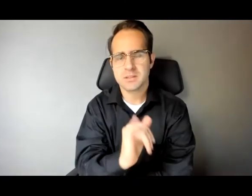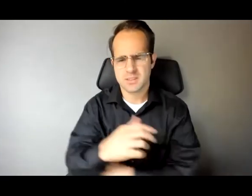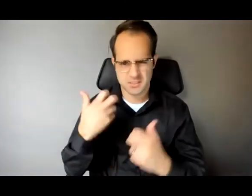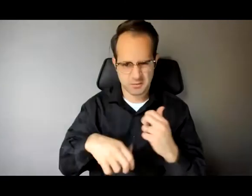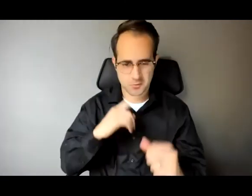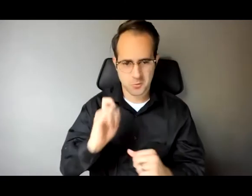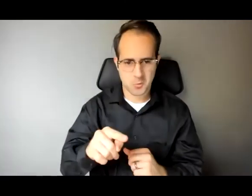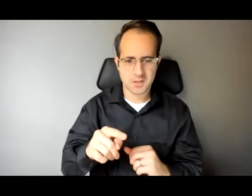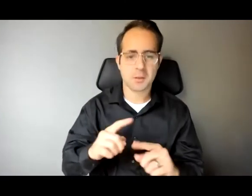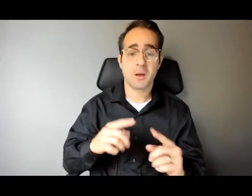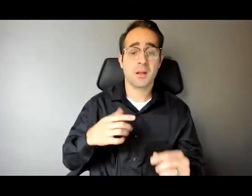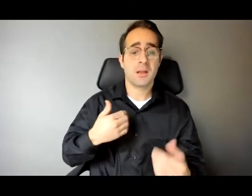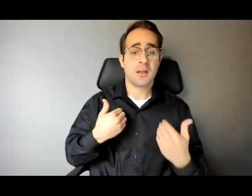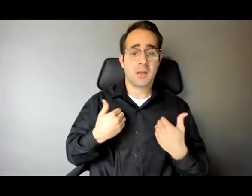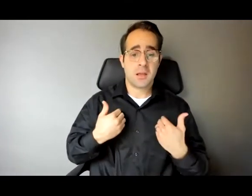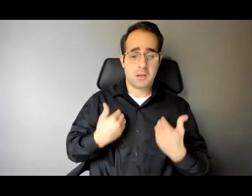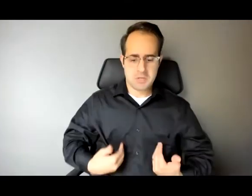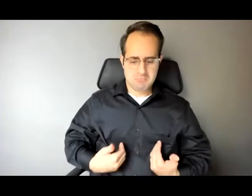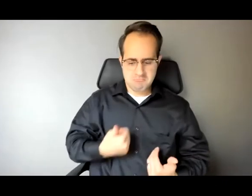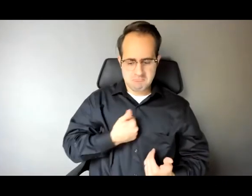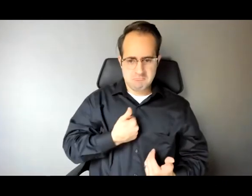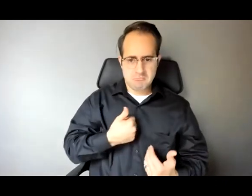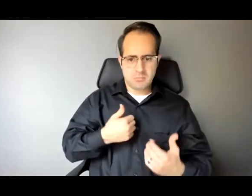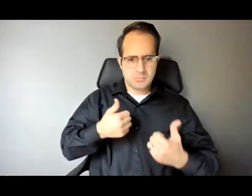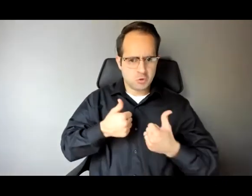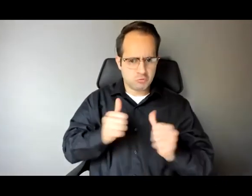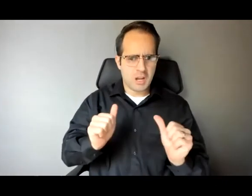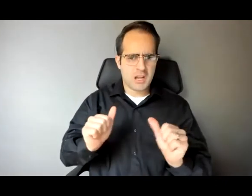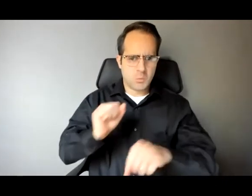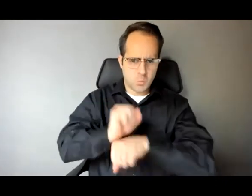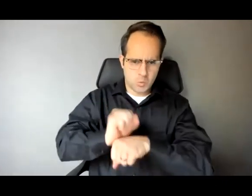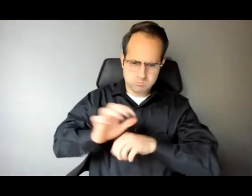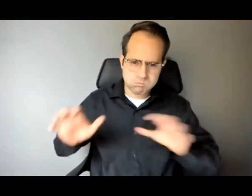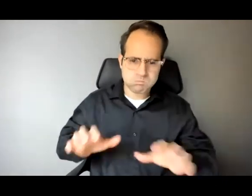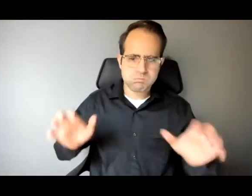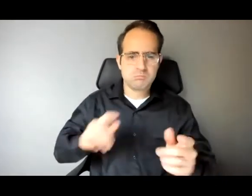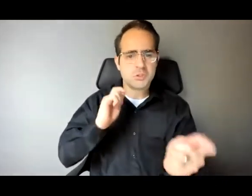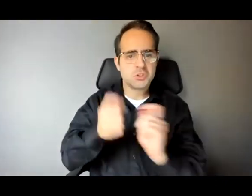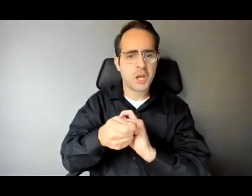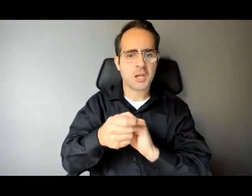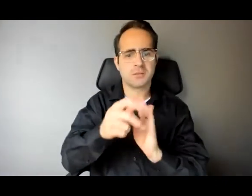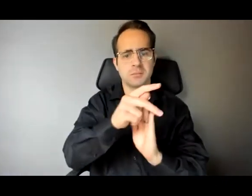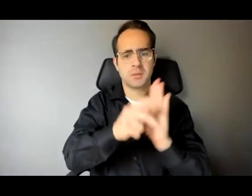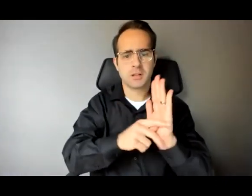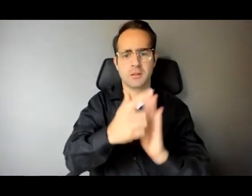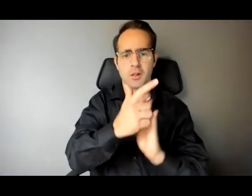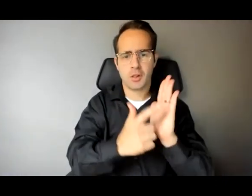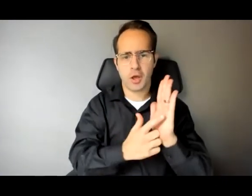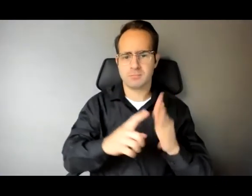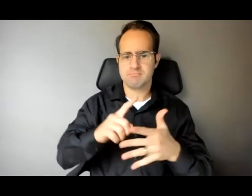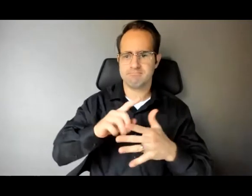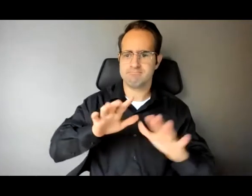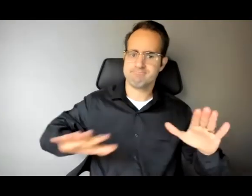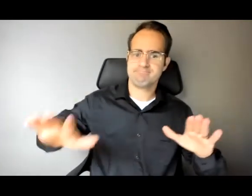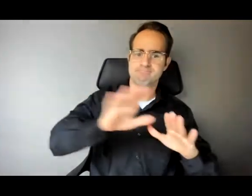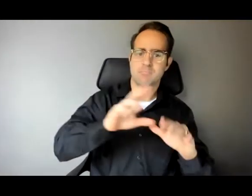I'm a person who has done a lot of work to change policies and change laws all across the country in many different states and in